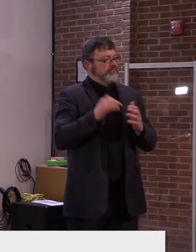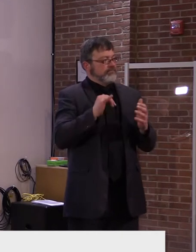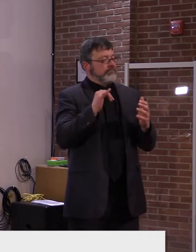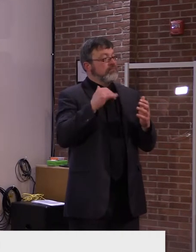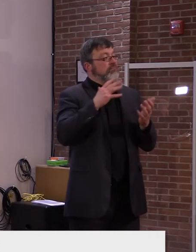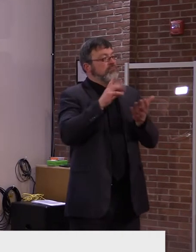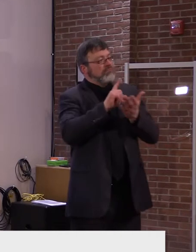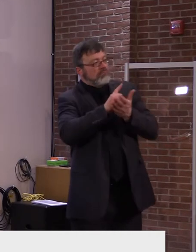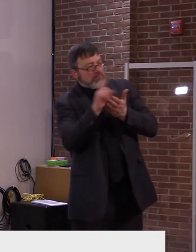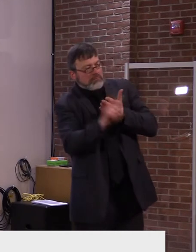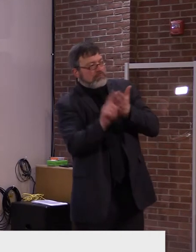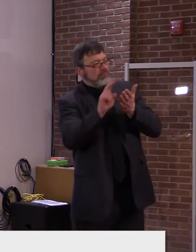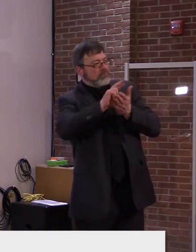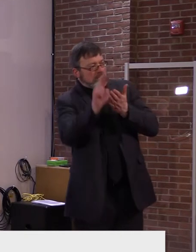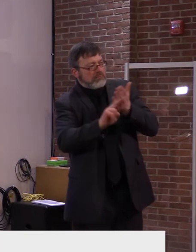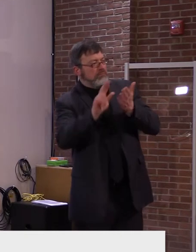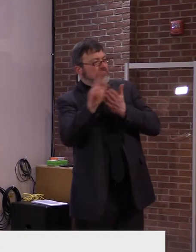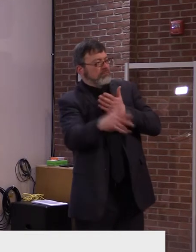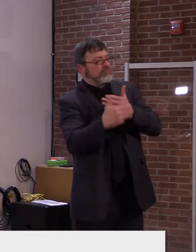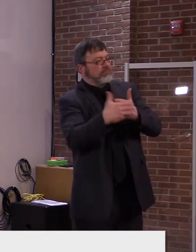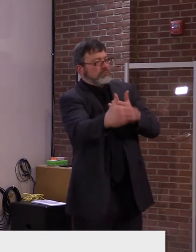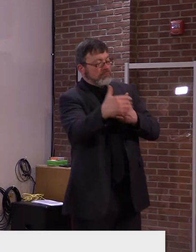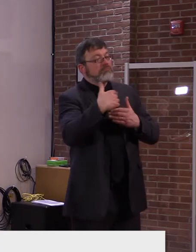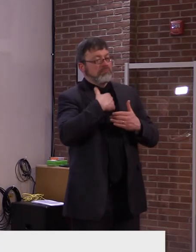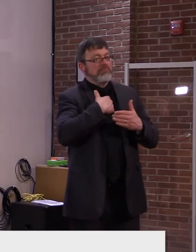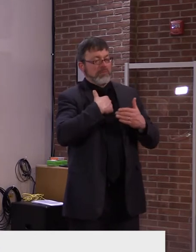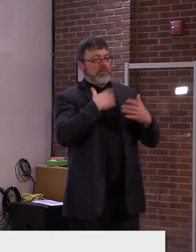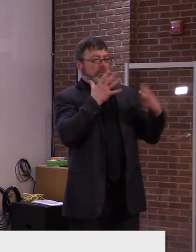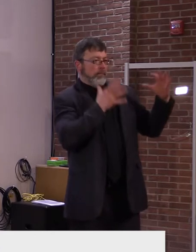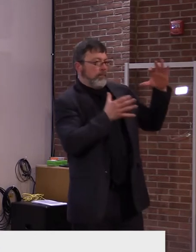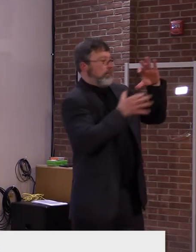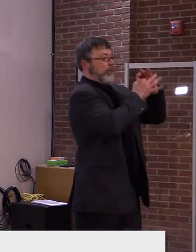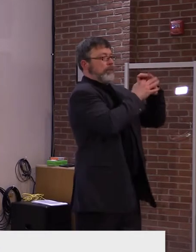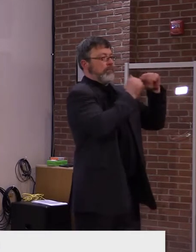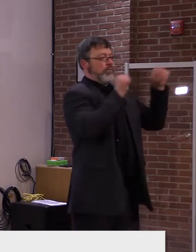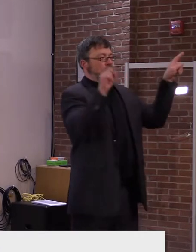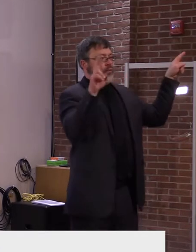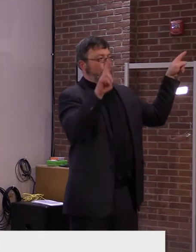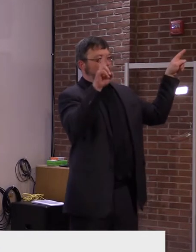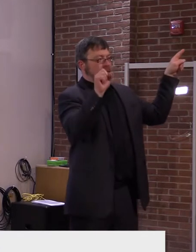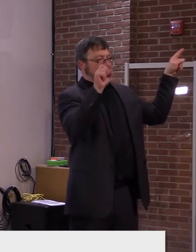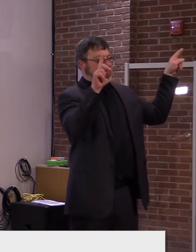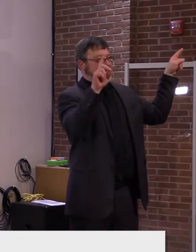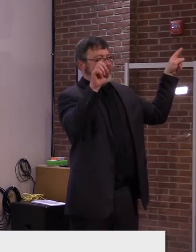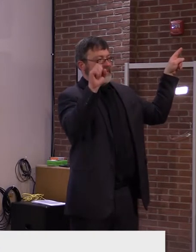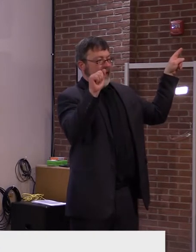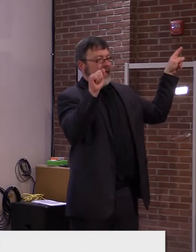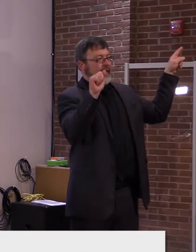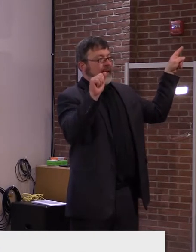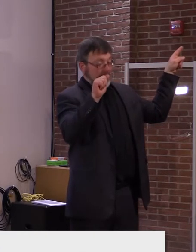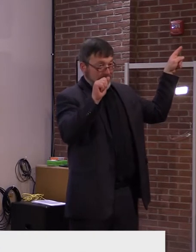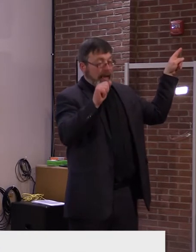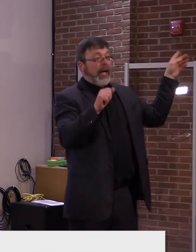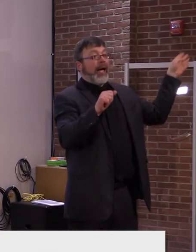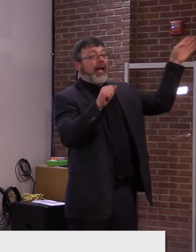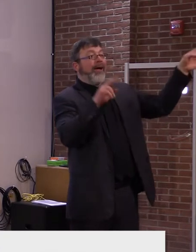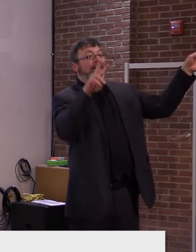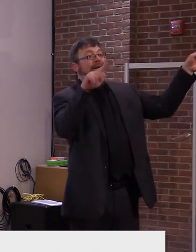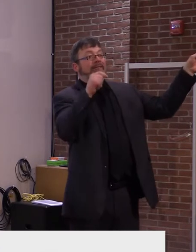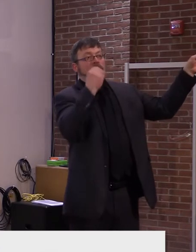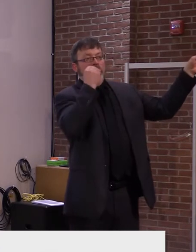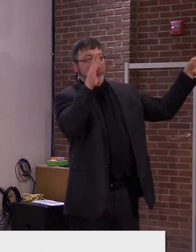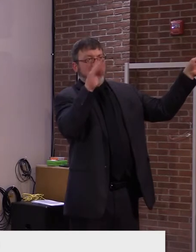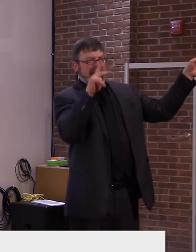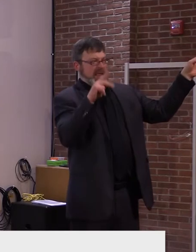and partner with the Vermont Food Bank to ensure these supplemental food boxes are distributed equitably